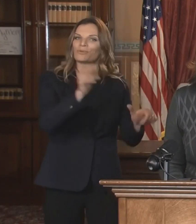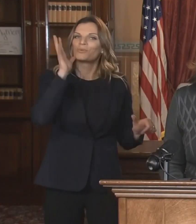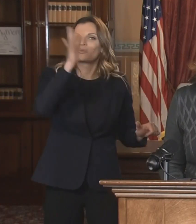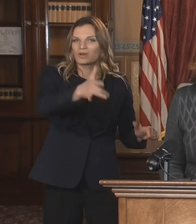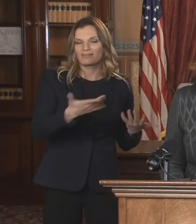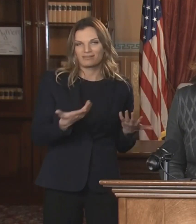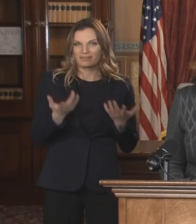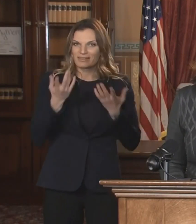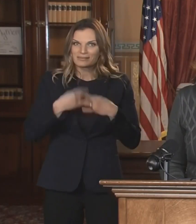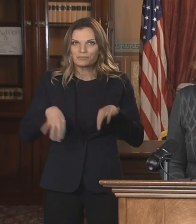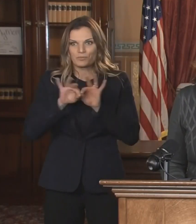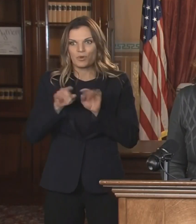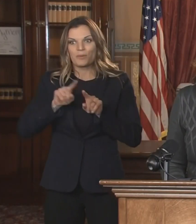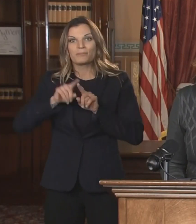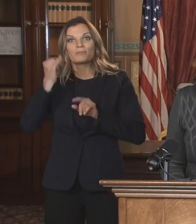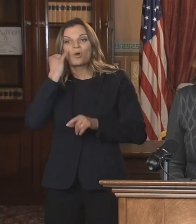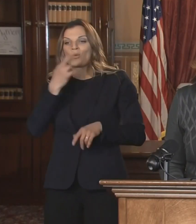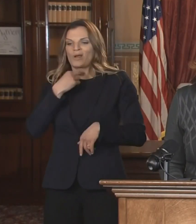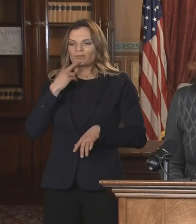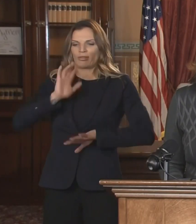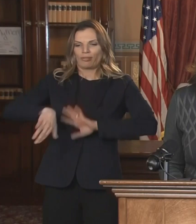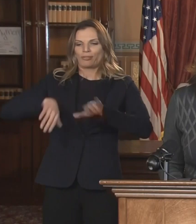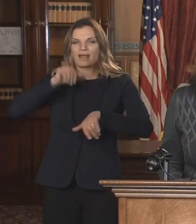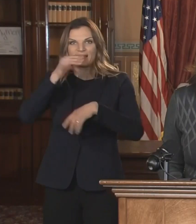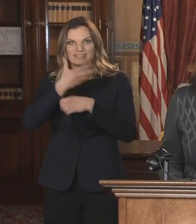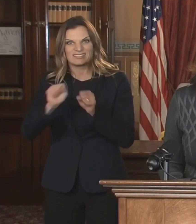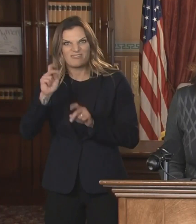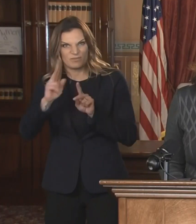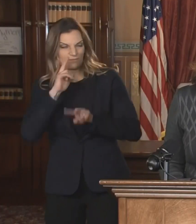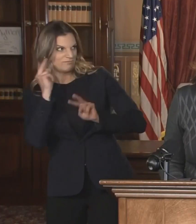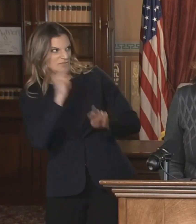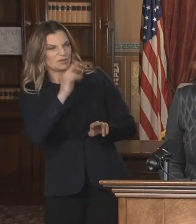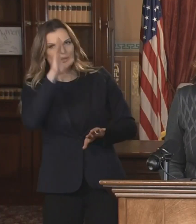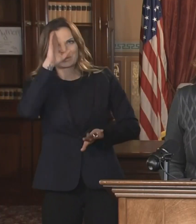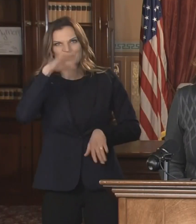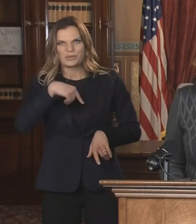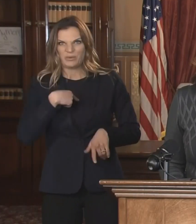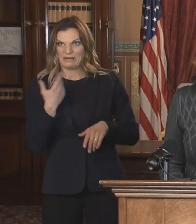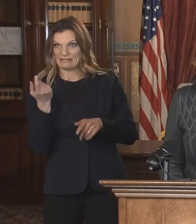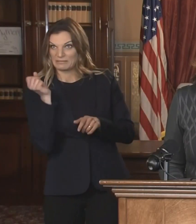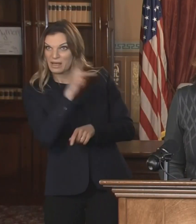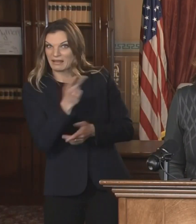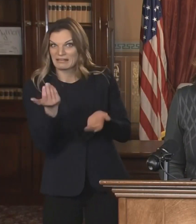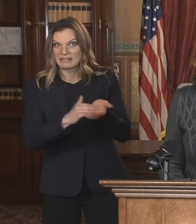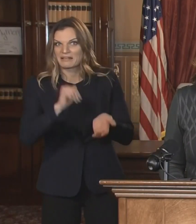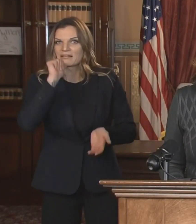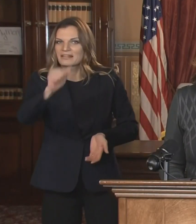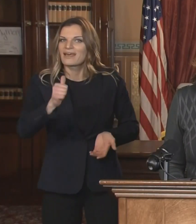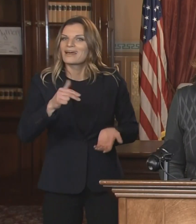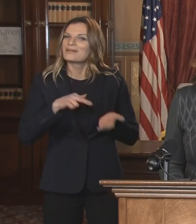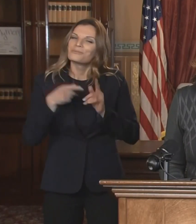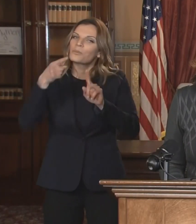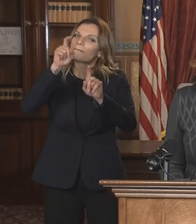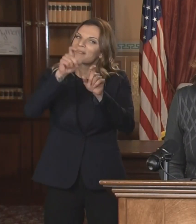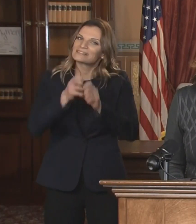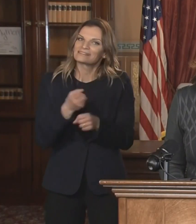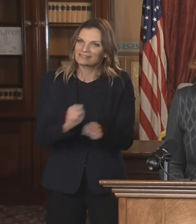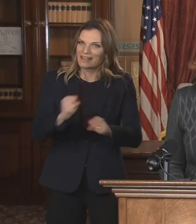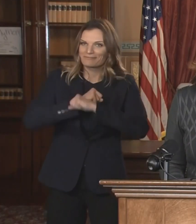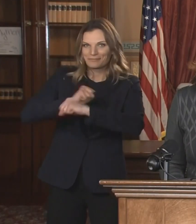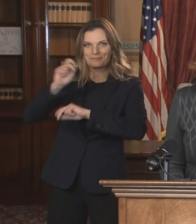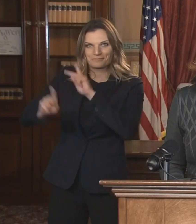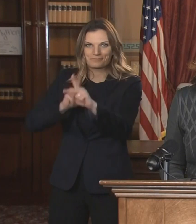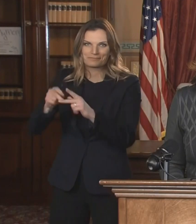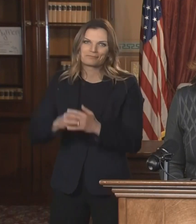-term economic health of, of restaurants and obviously for our people. So that's why we focused on places where